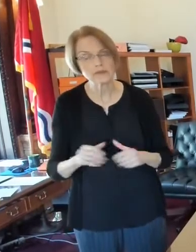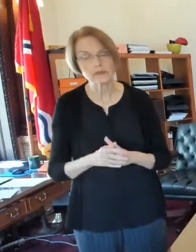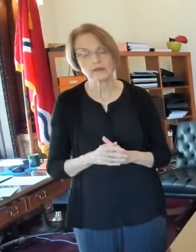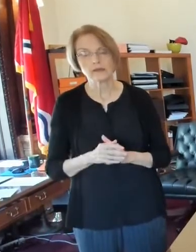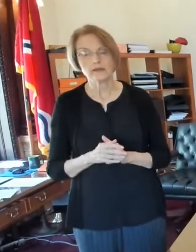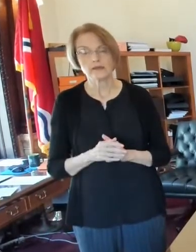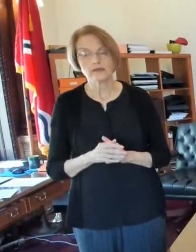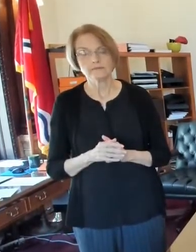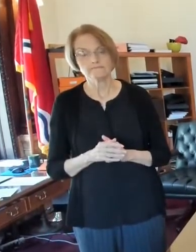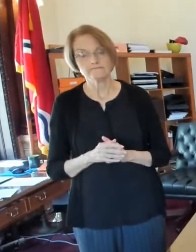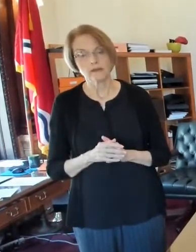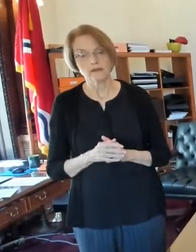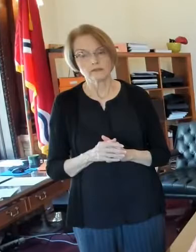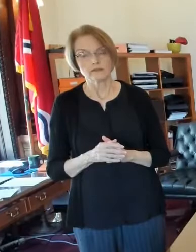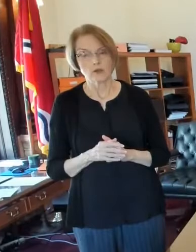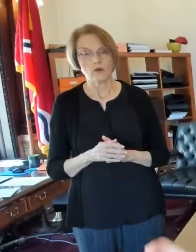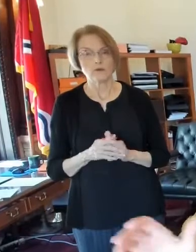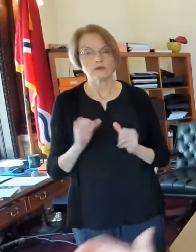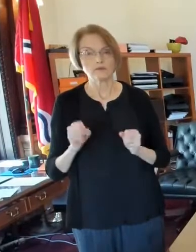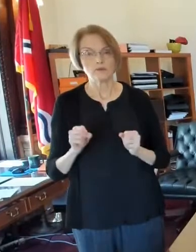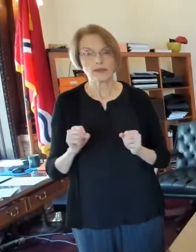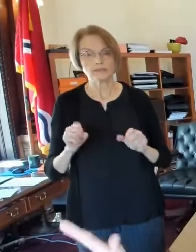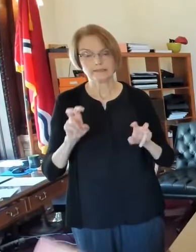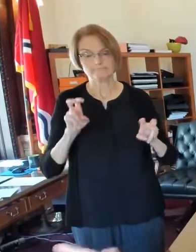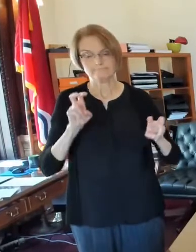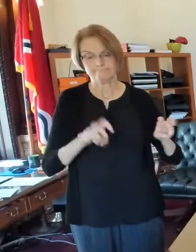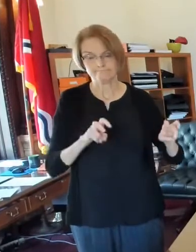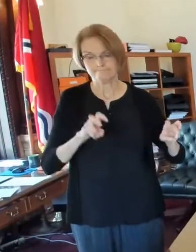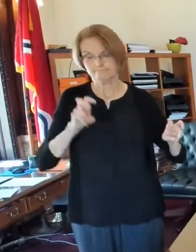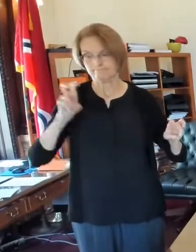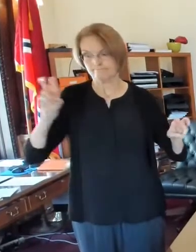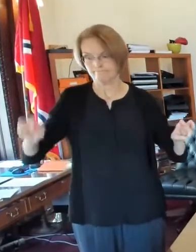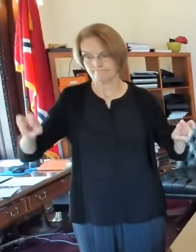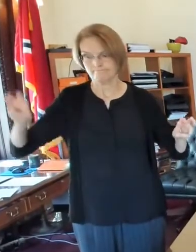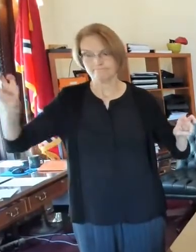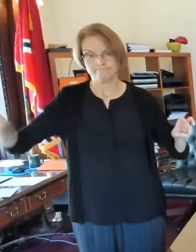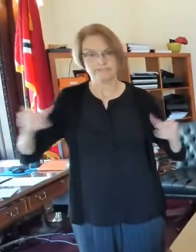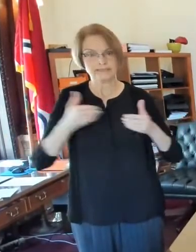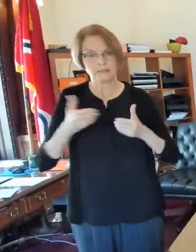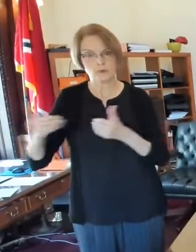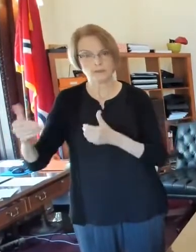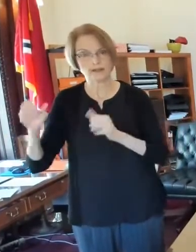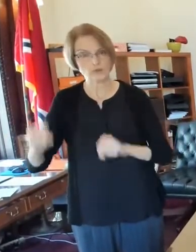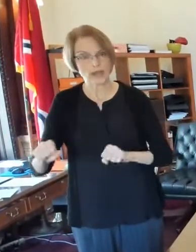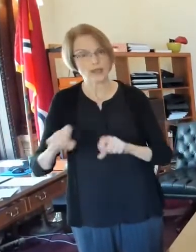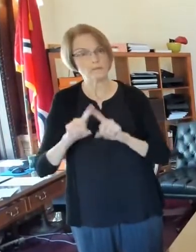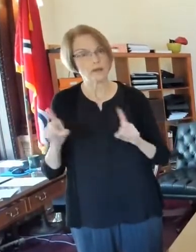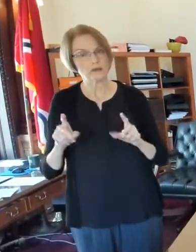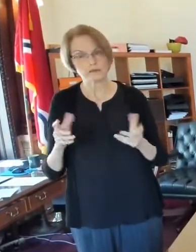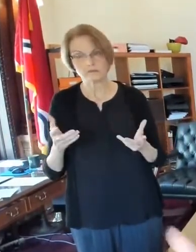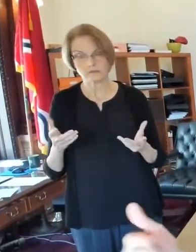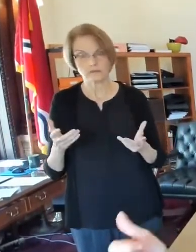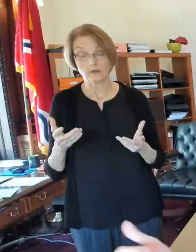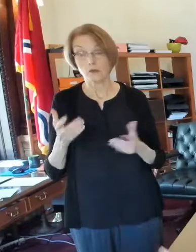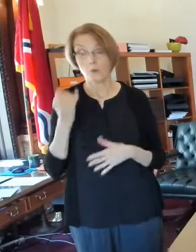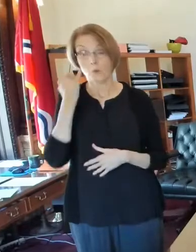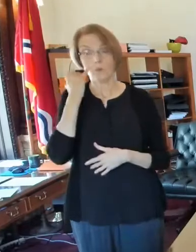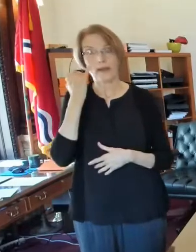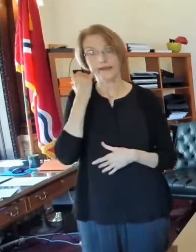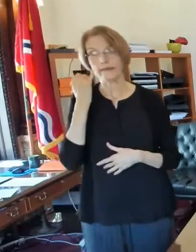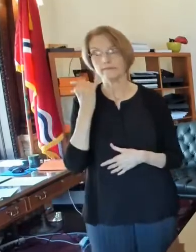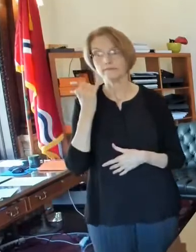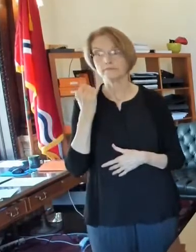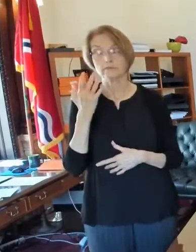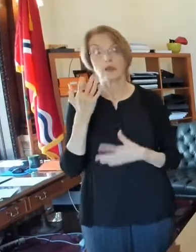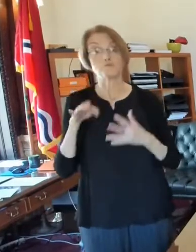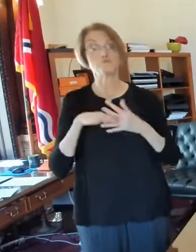to be seated apart. You can accomplish that. But how do you, you know, how about when everybody gets up at